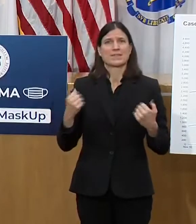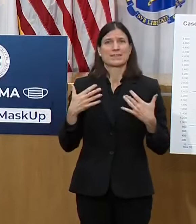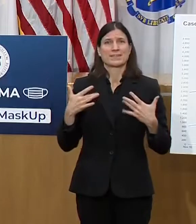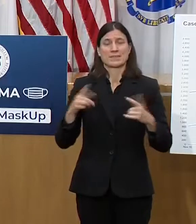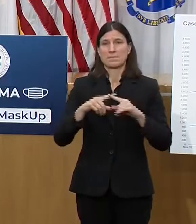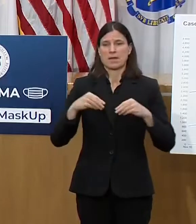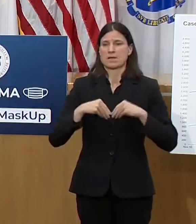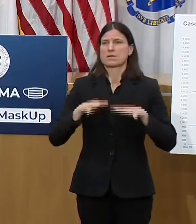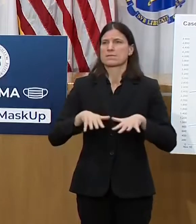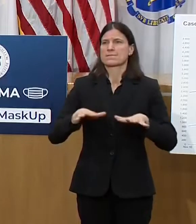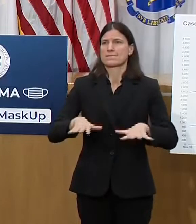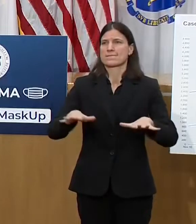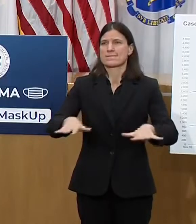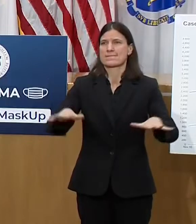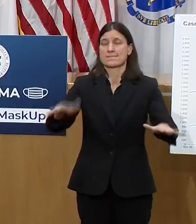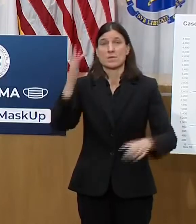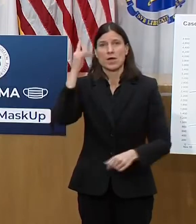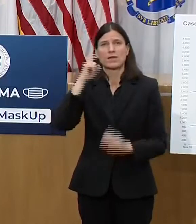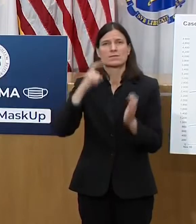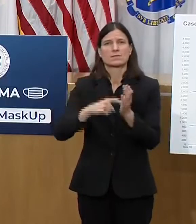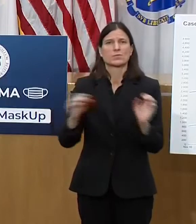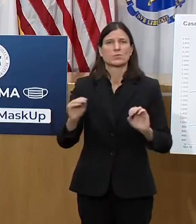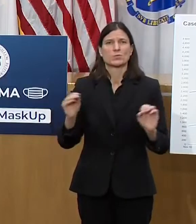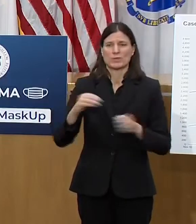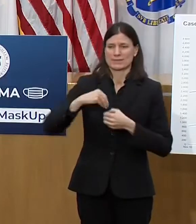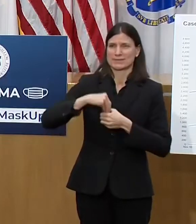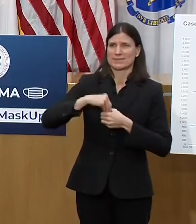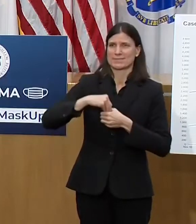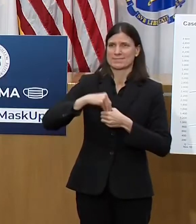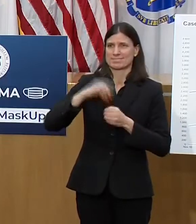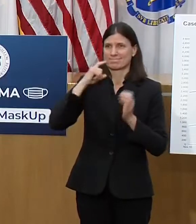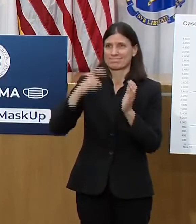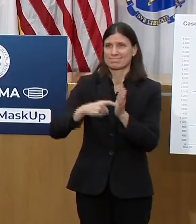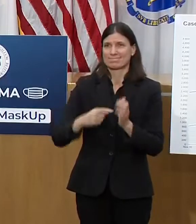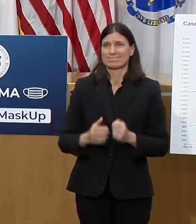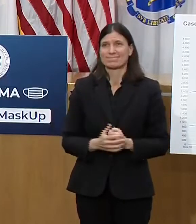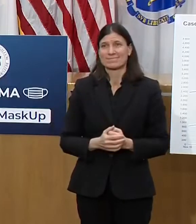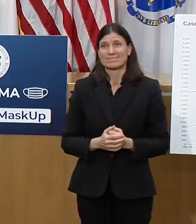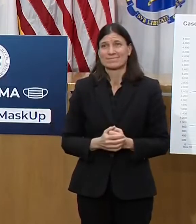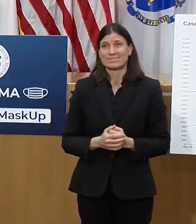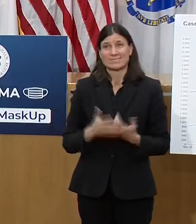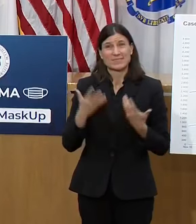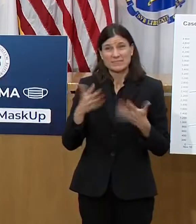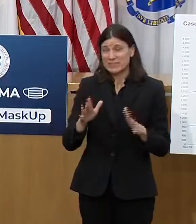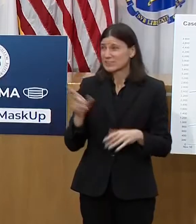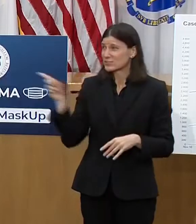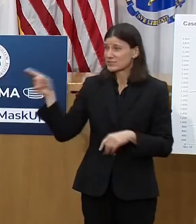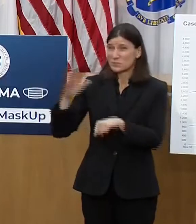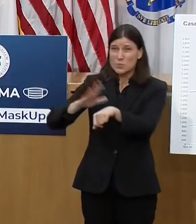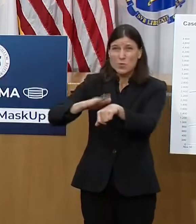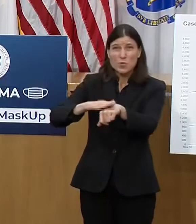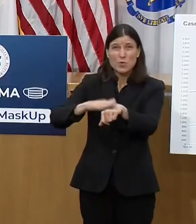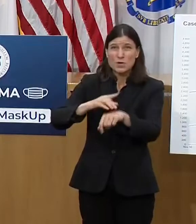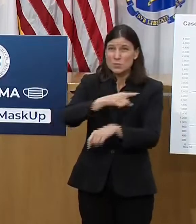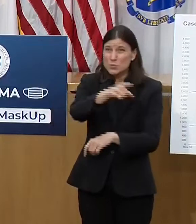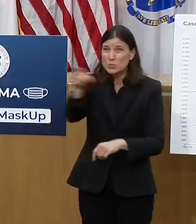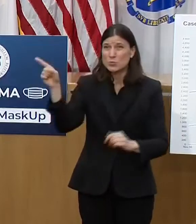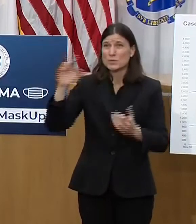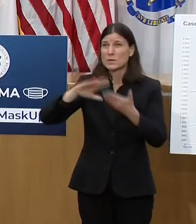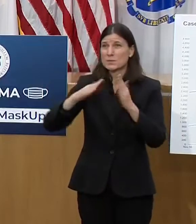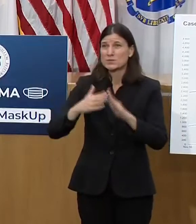Public health officials in our administration have warned folks for weeks to avoid large holiday